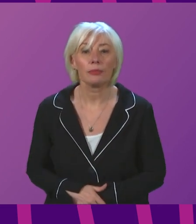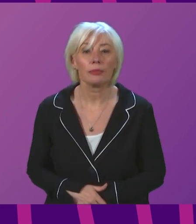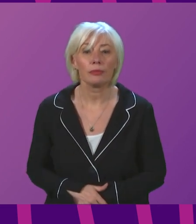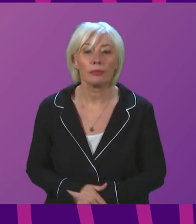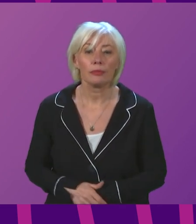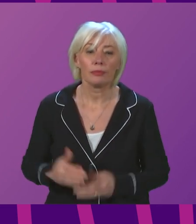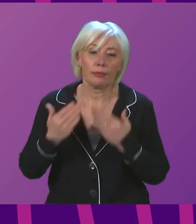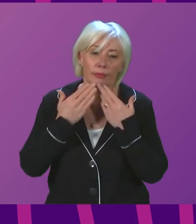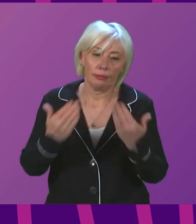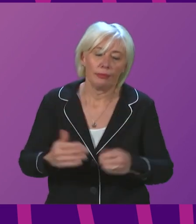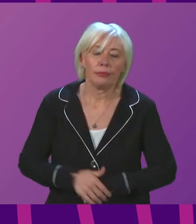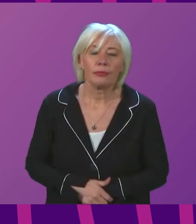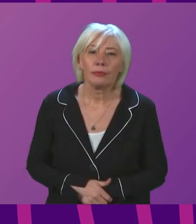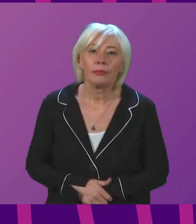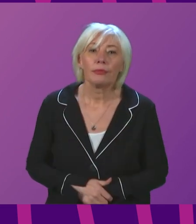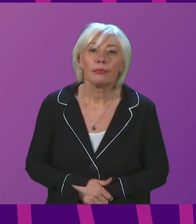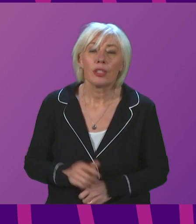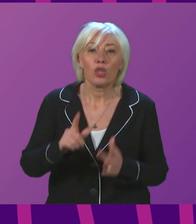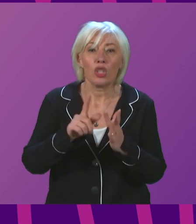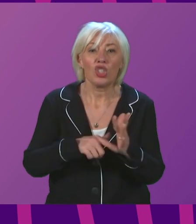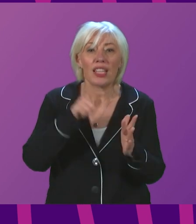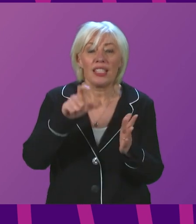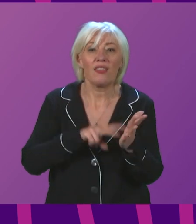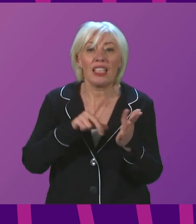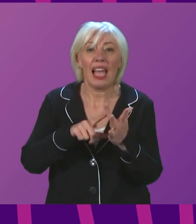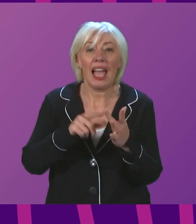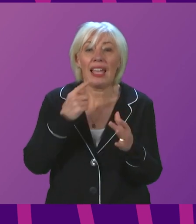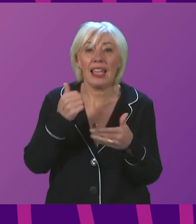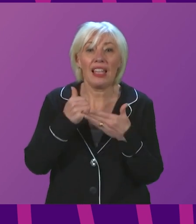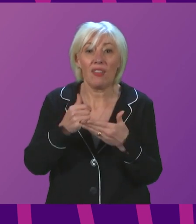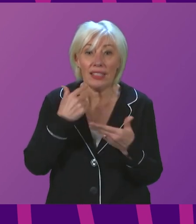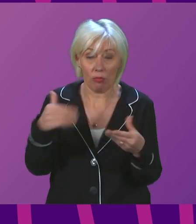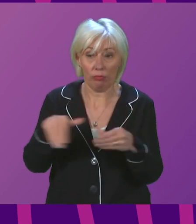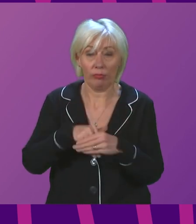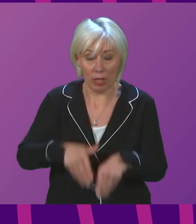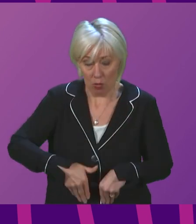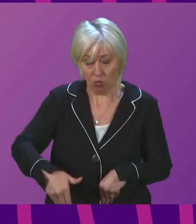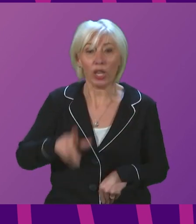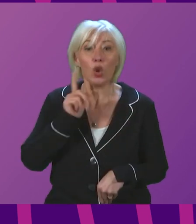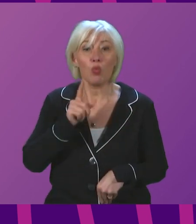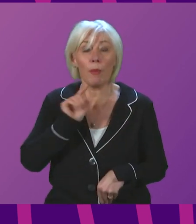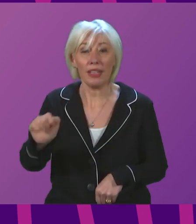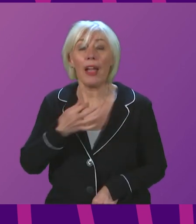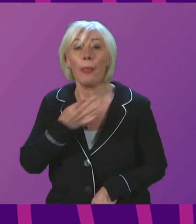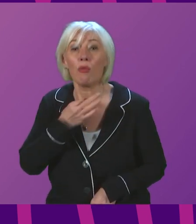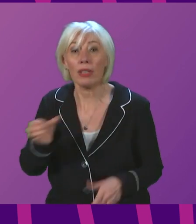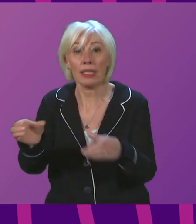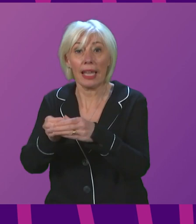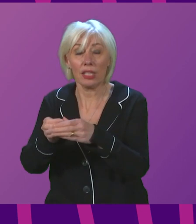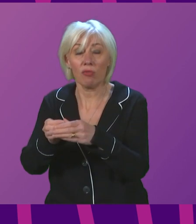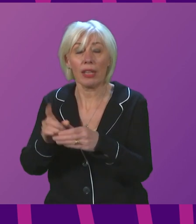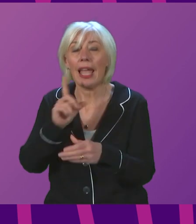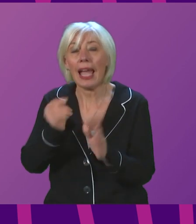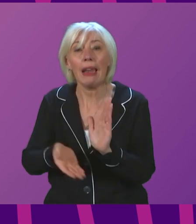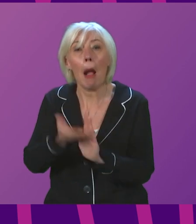Thank you, President Officer. Since the JCVI advice now includes pregnant women in the at-risk category, can the First Minister provide an